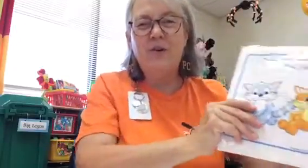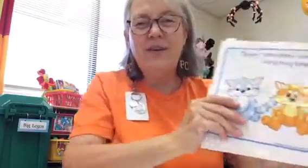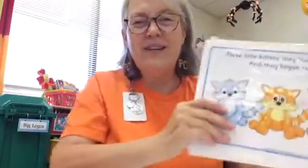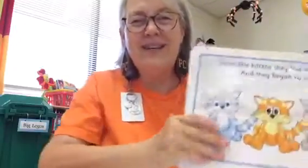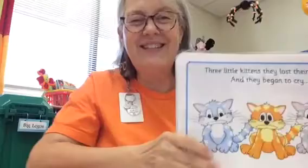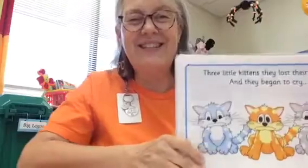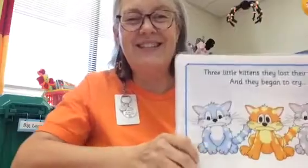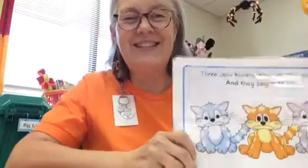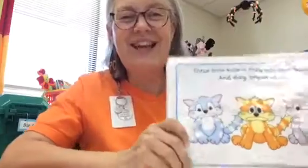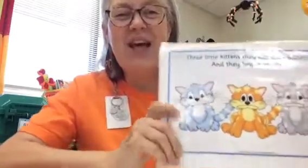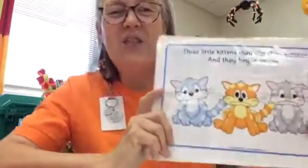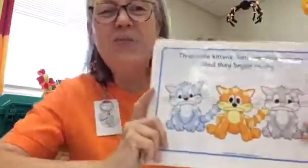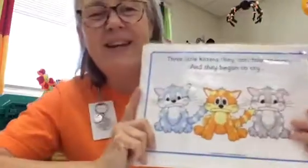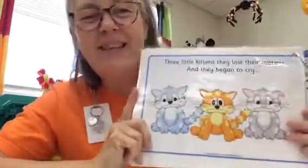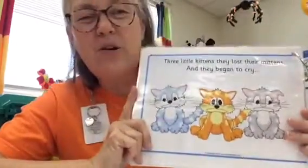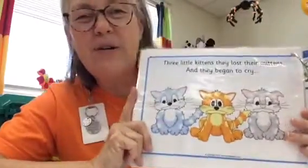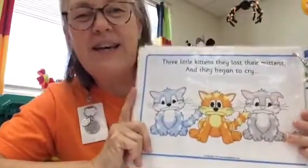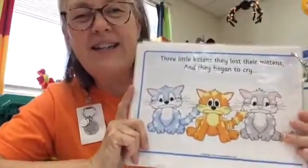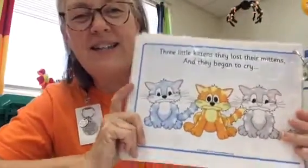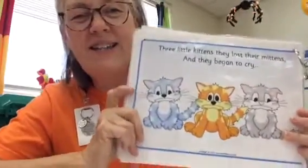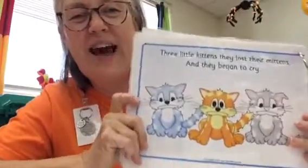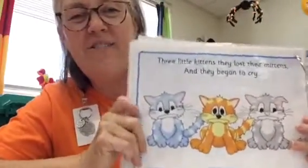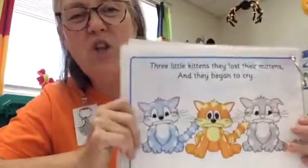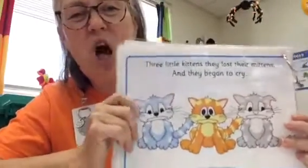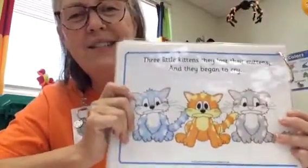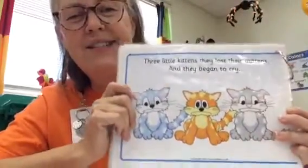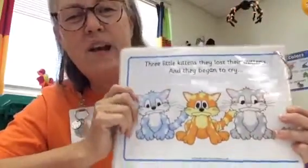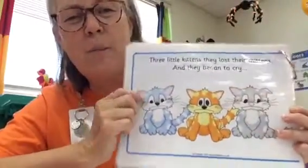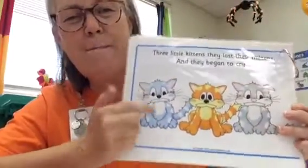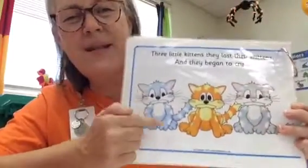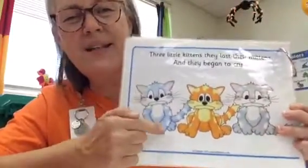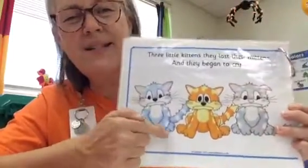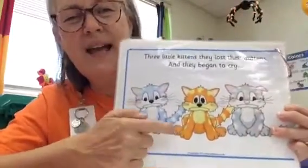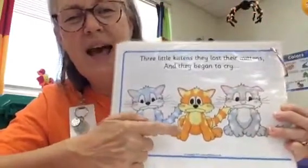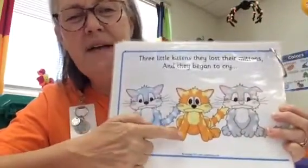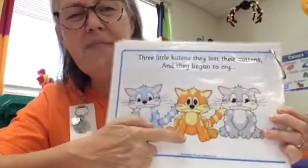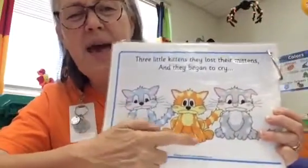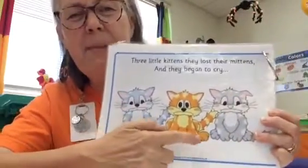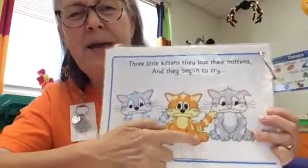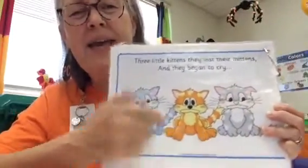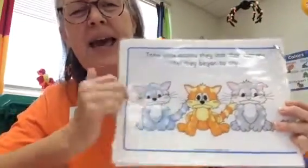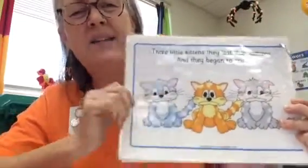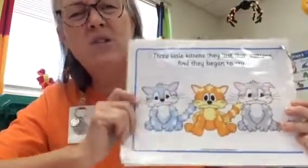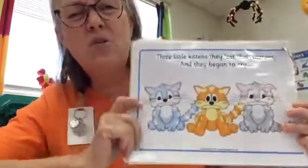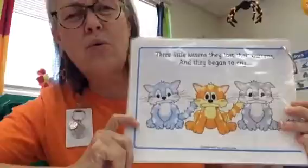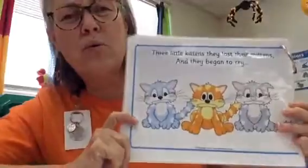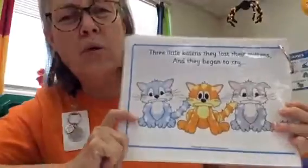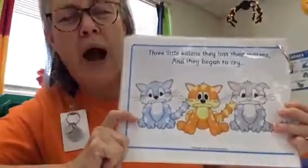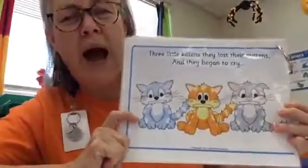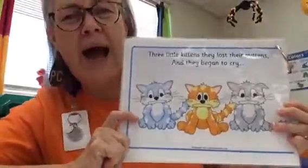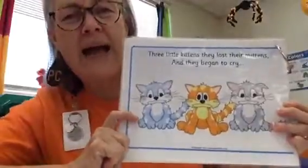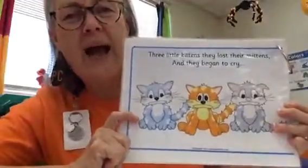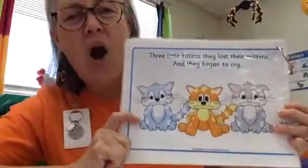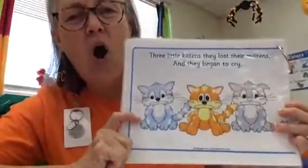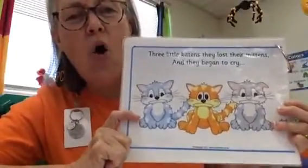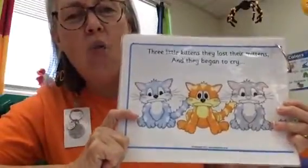kittens three little kittens have lost their mittens and they began to cry oh